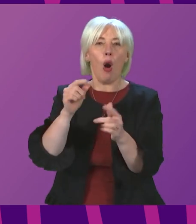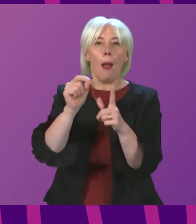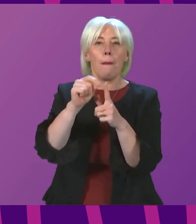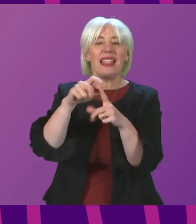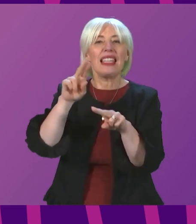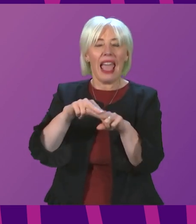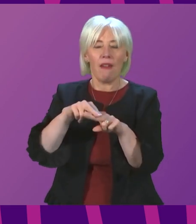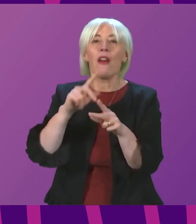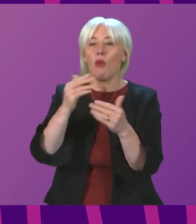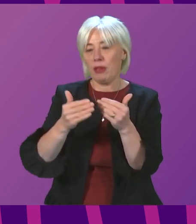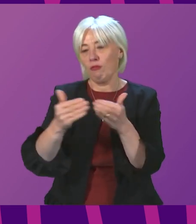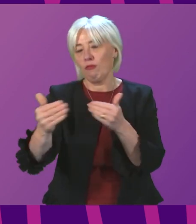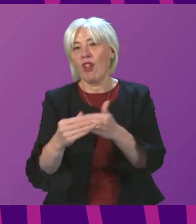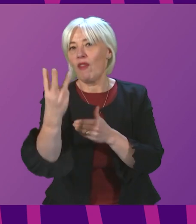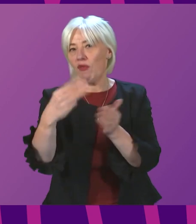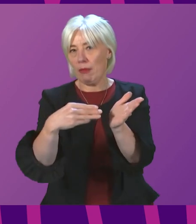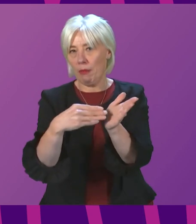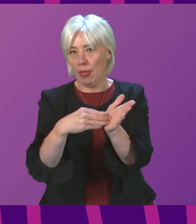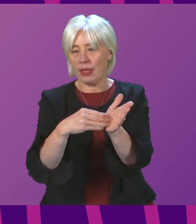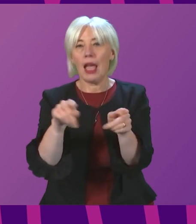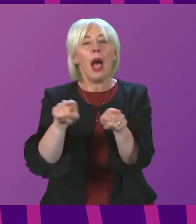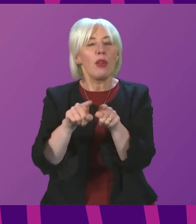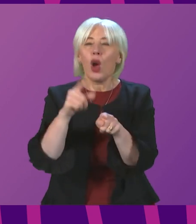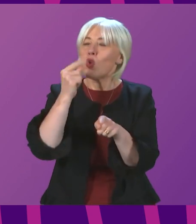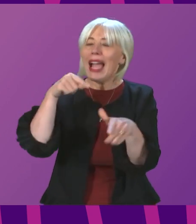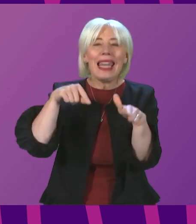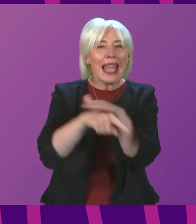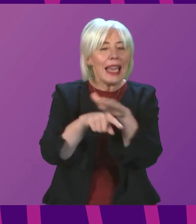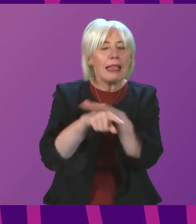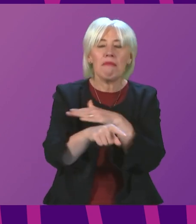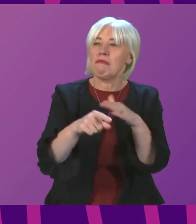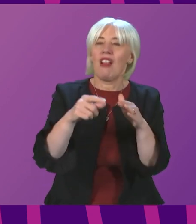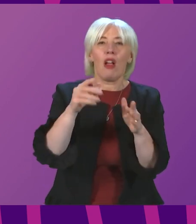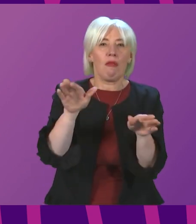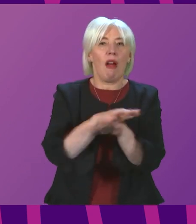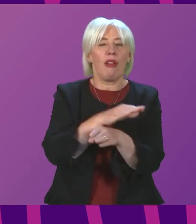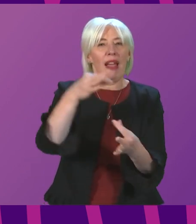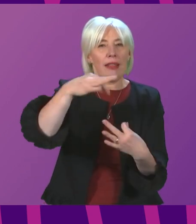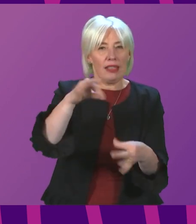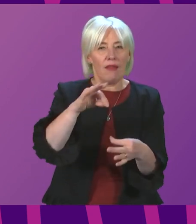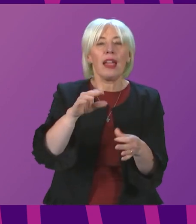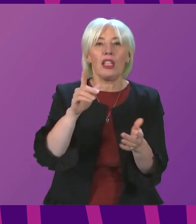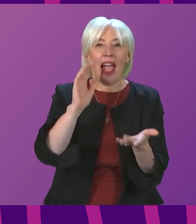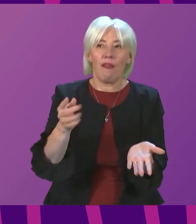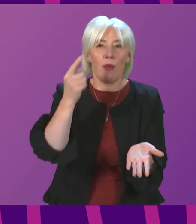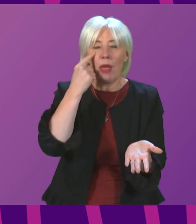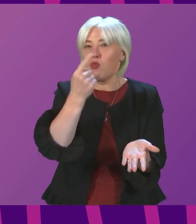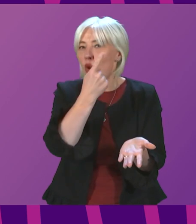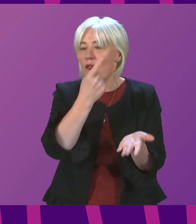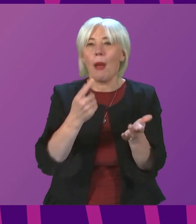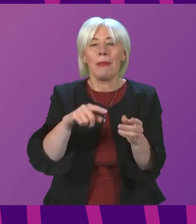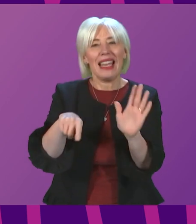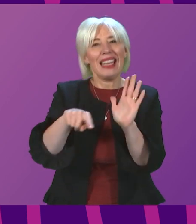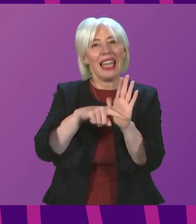valid for three months, and it will still be possible to gain admission to events and venues covered by the certification scheme by providing proof of a recent